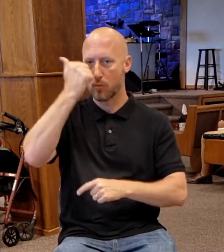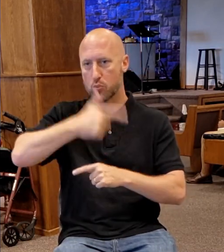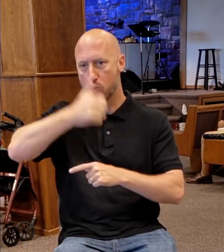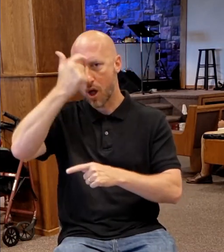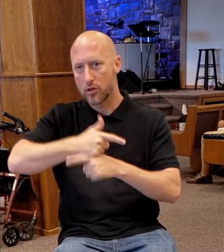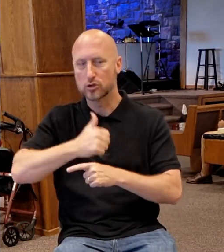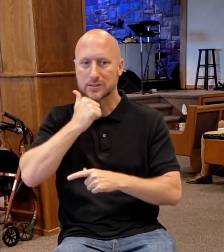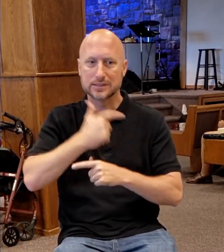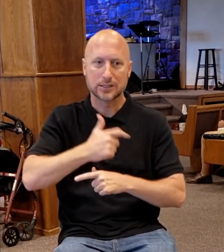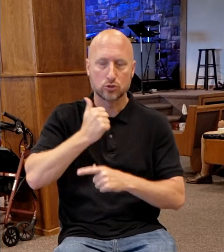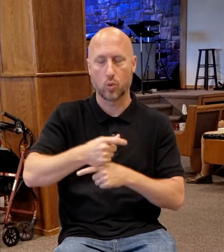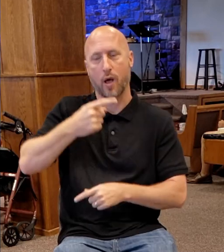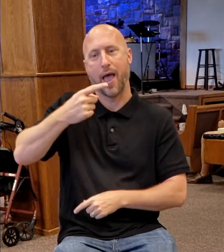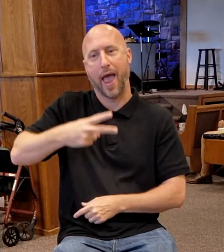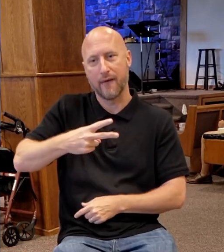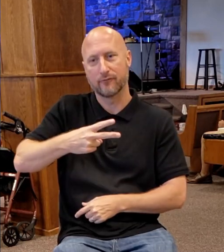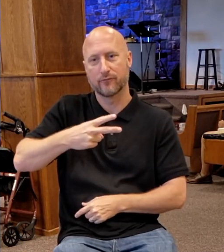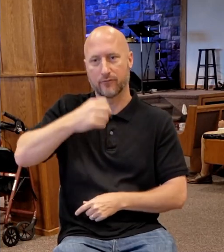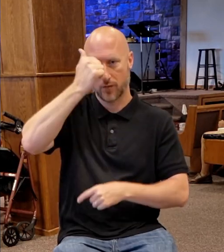same mom, different dad.